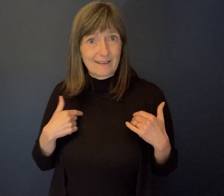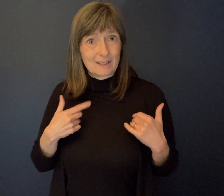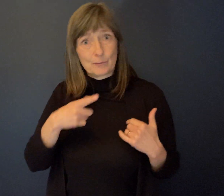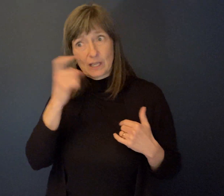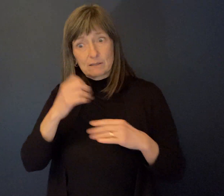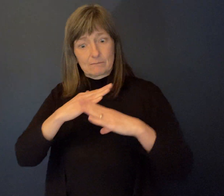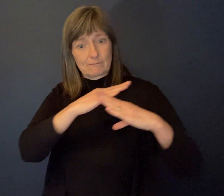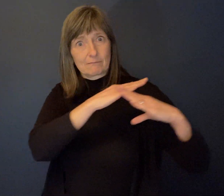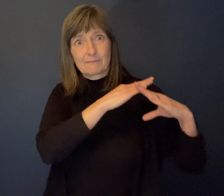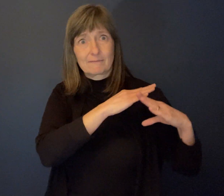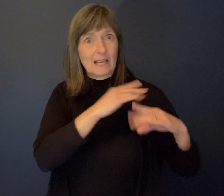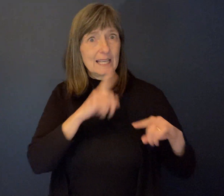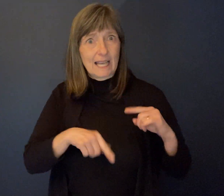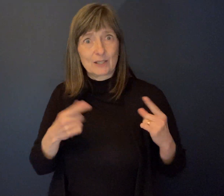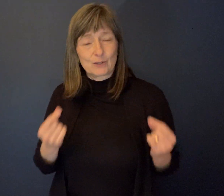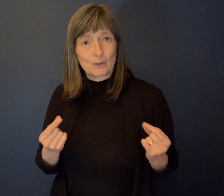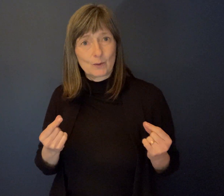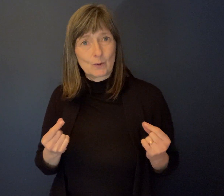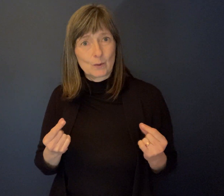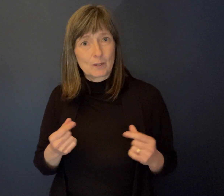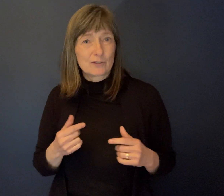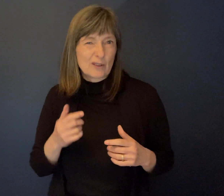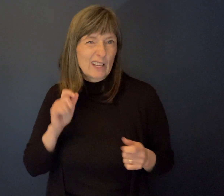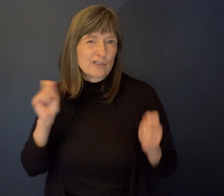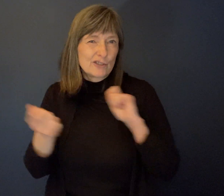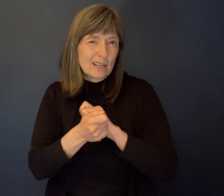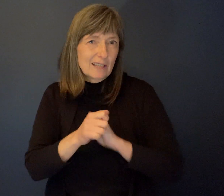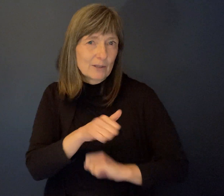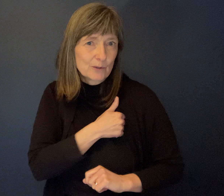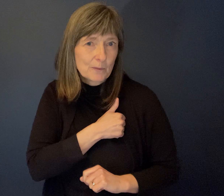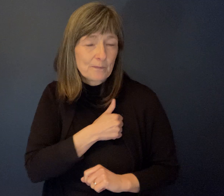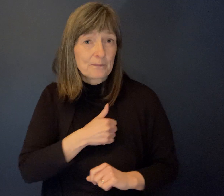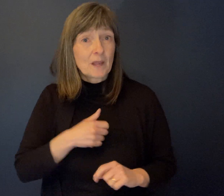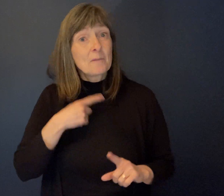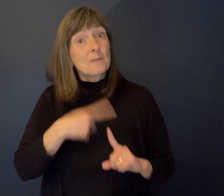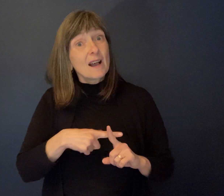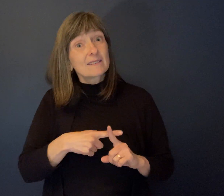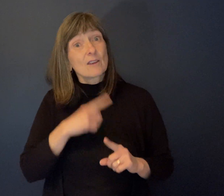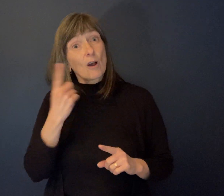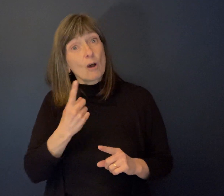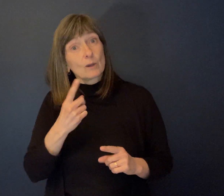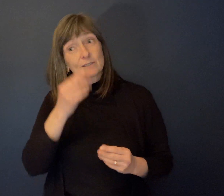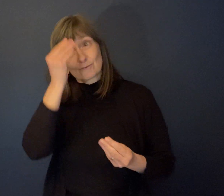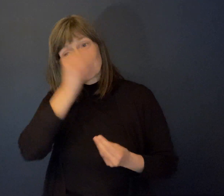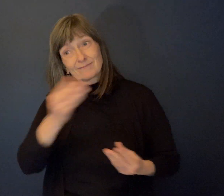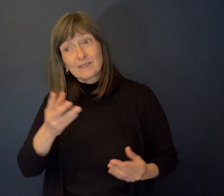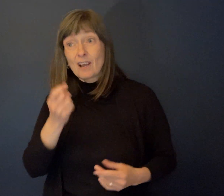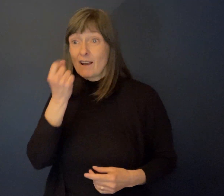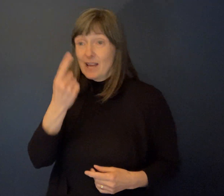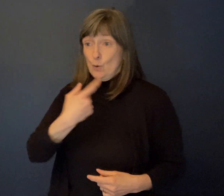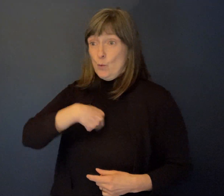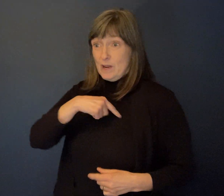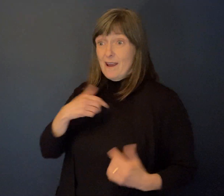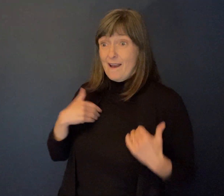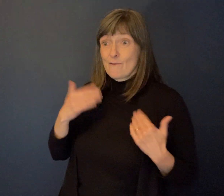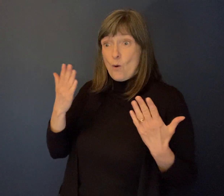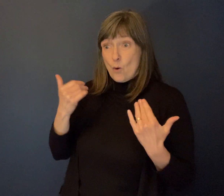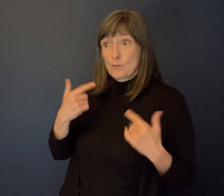talking about us as individuals and that we had hopes and dreams. The other one that was really particularly important to me was